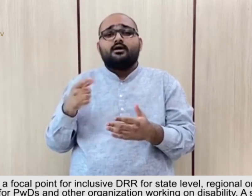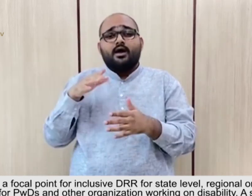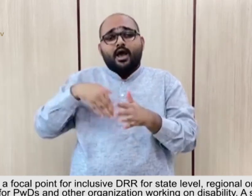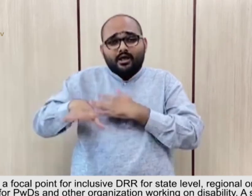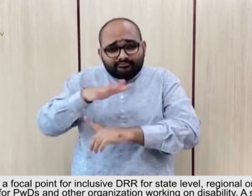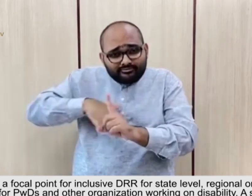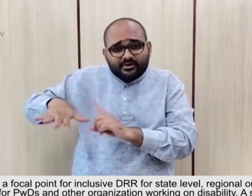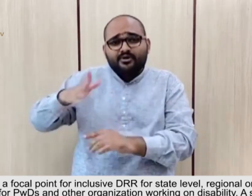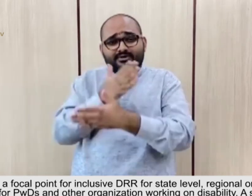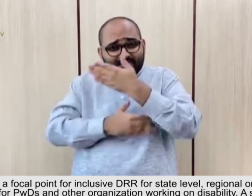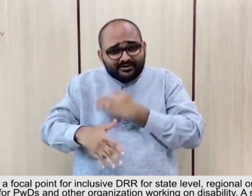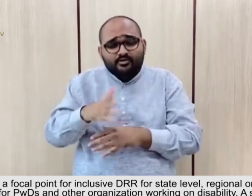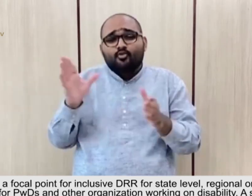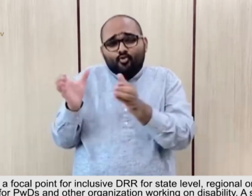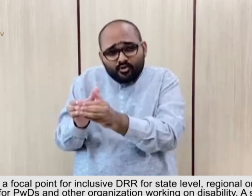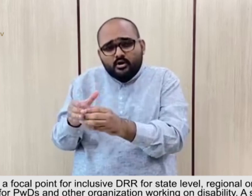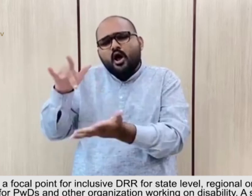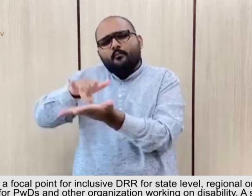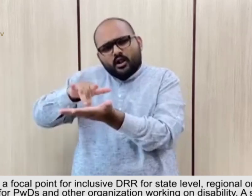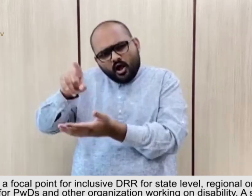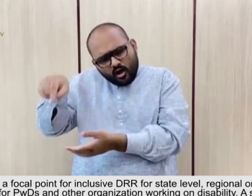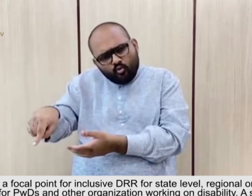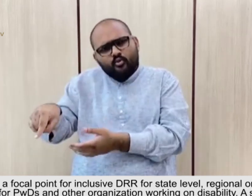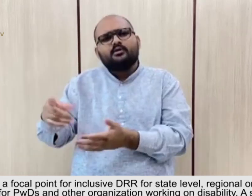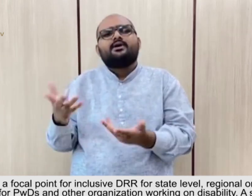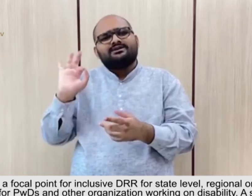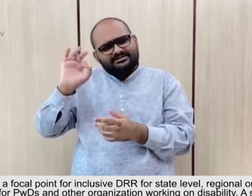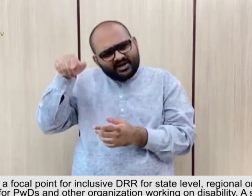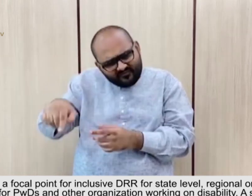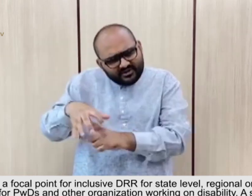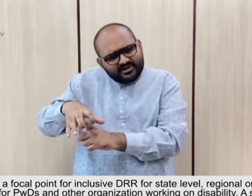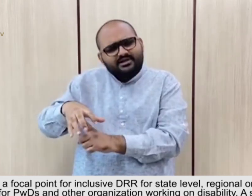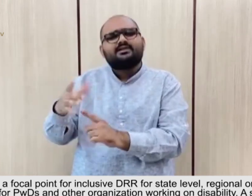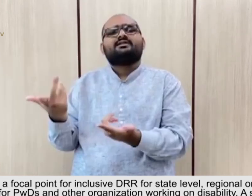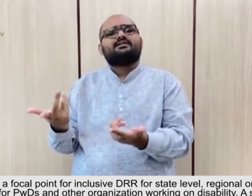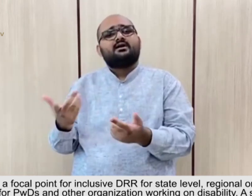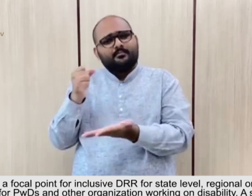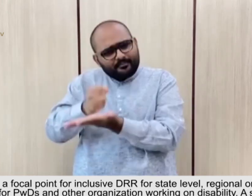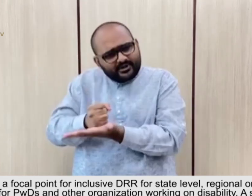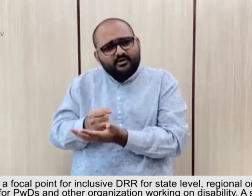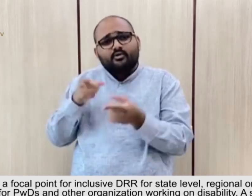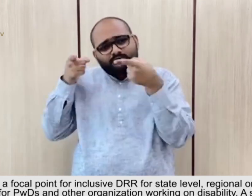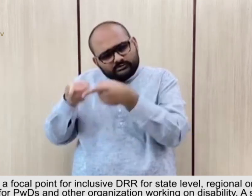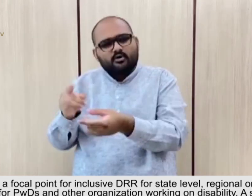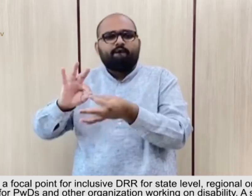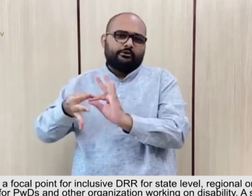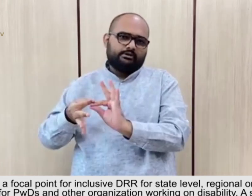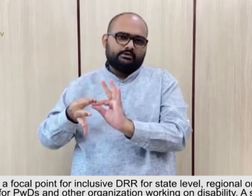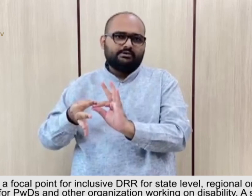regional organizations working for PWDs and other organizations working on